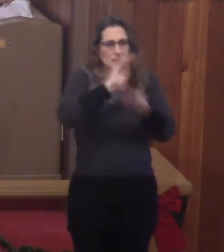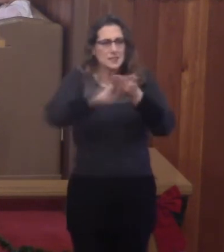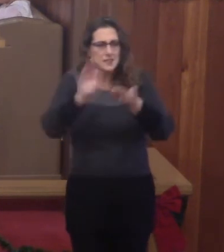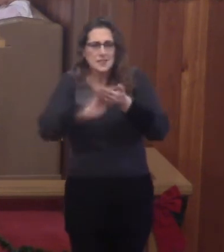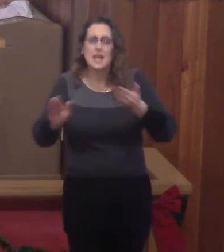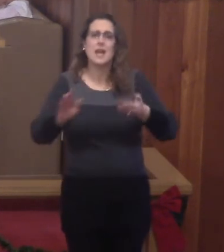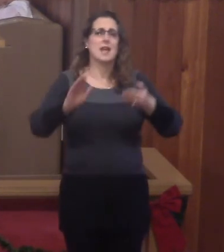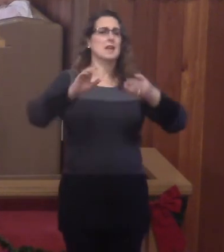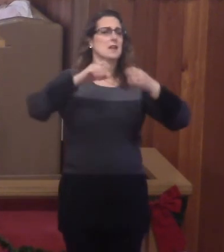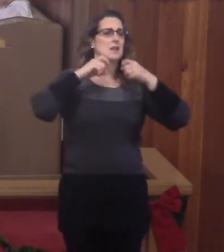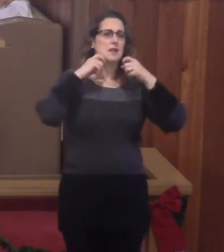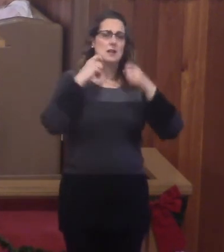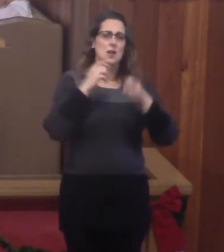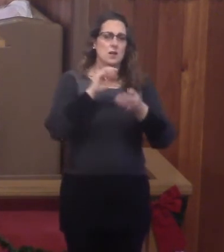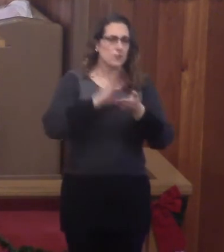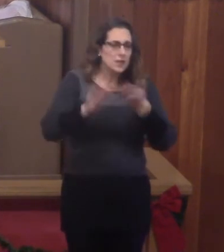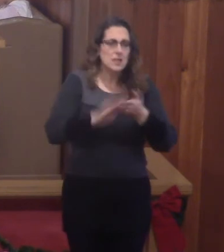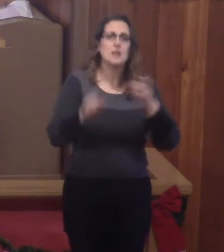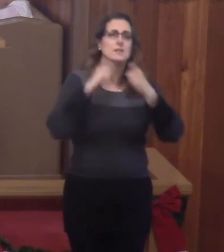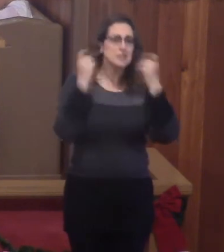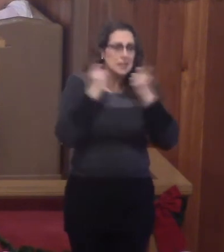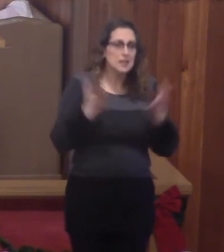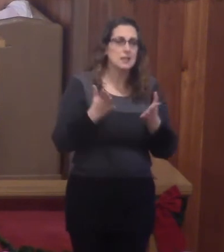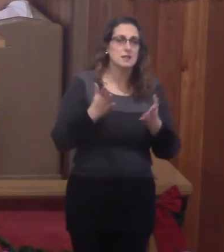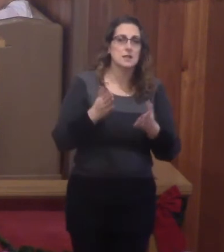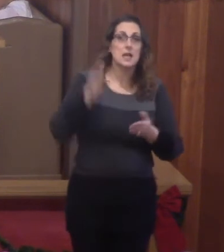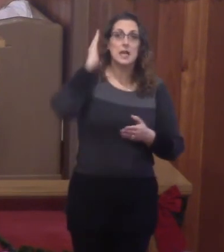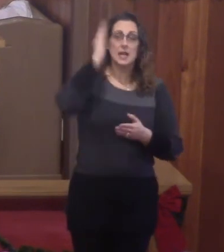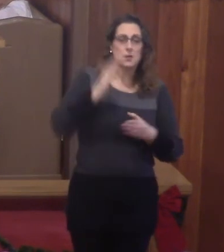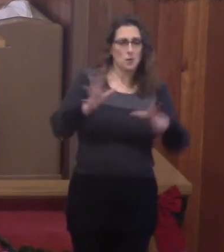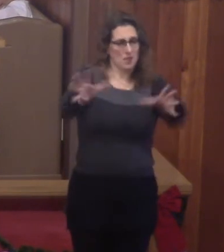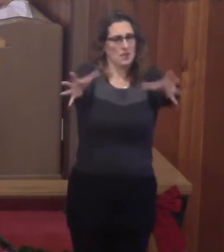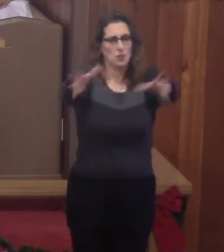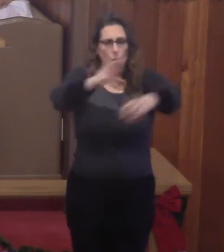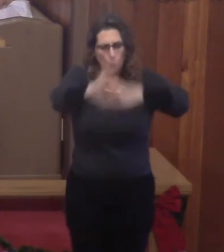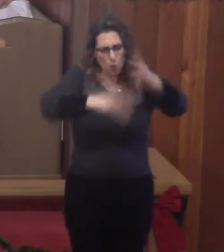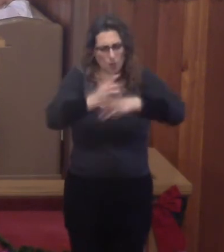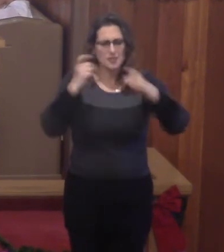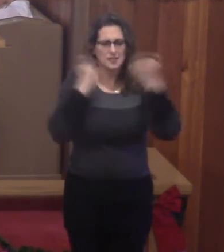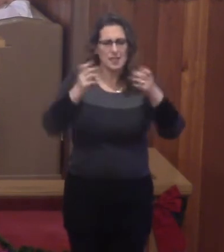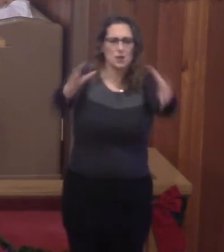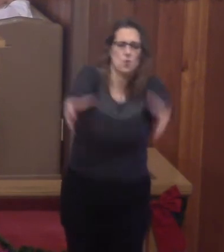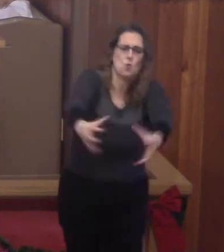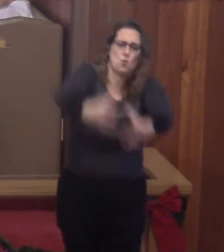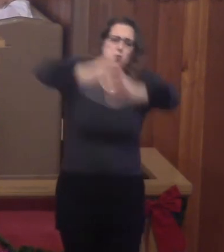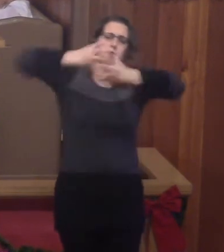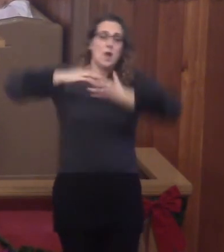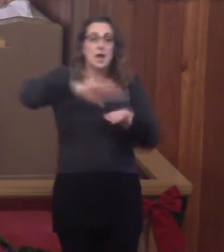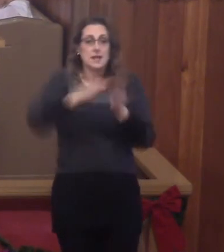the Lamb of God predestined to bear the sin of the world and be slain for our salvation.